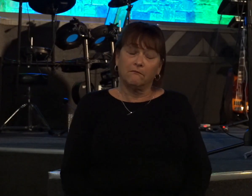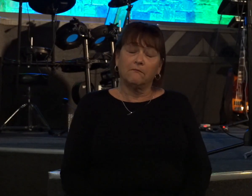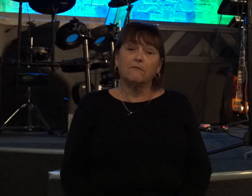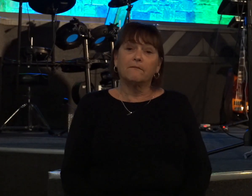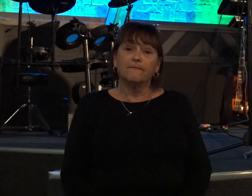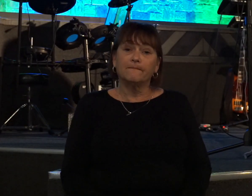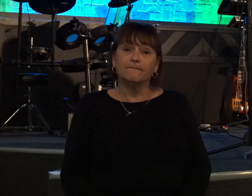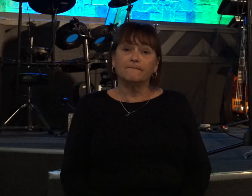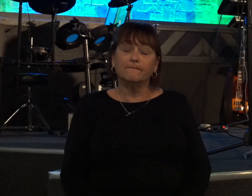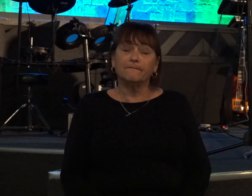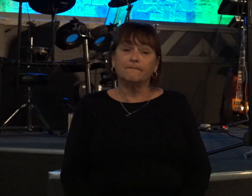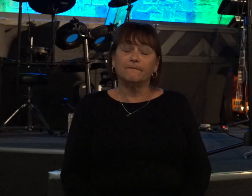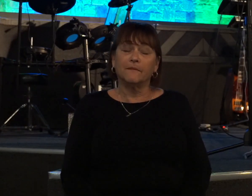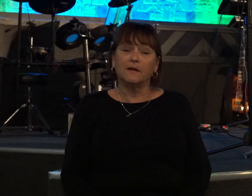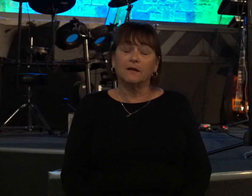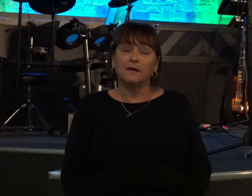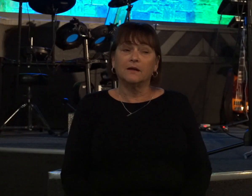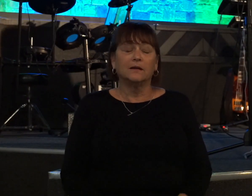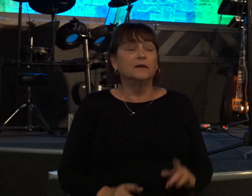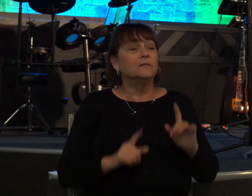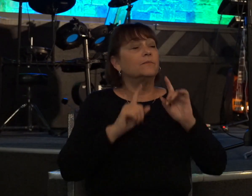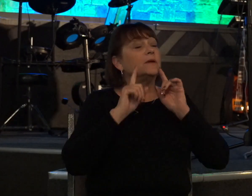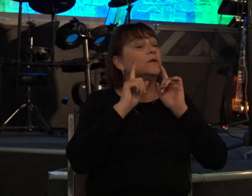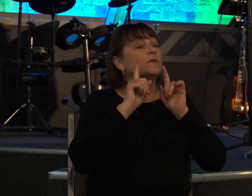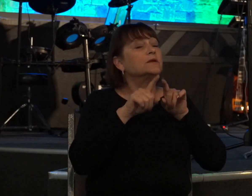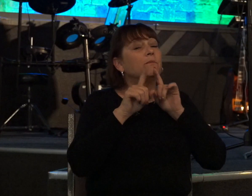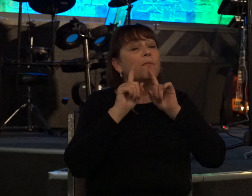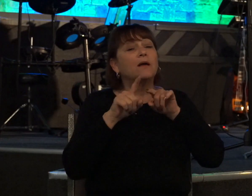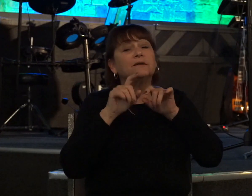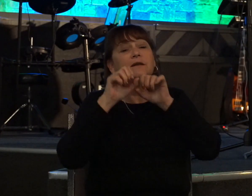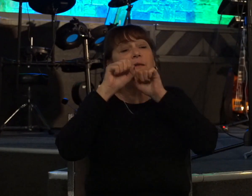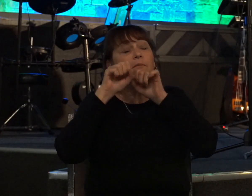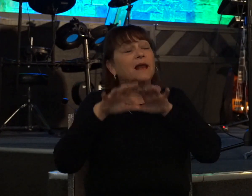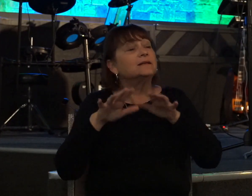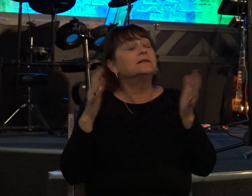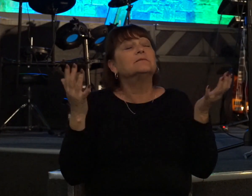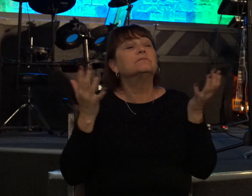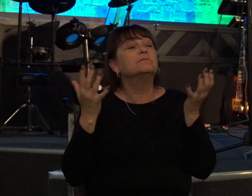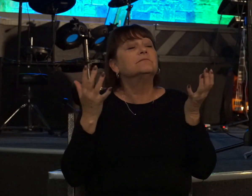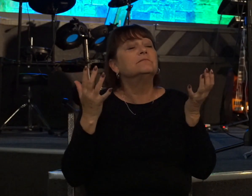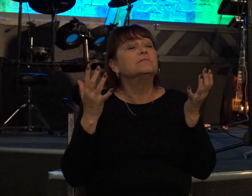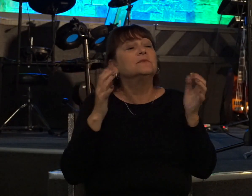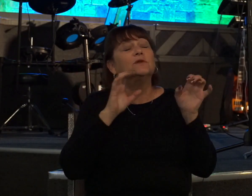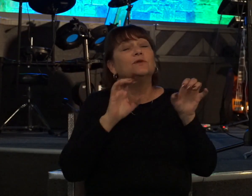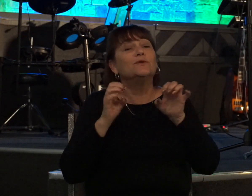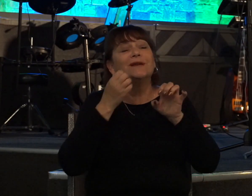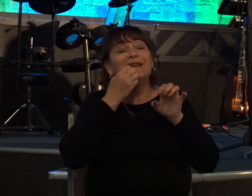your response to all these blessings i've given you was to do evil in my sight